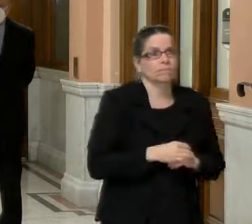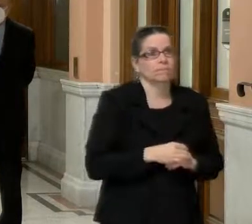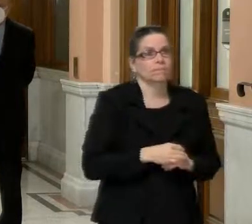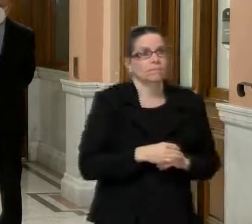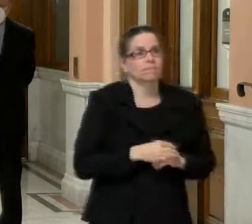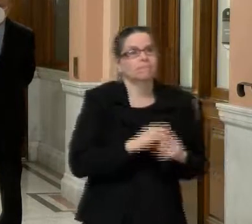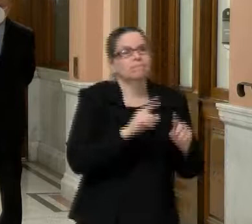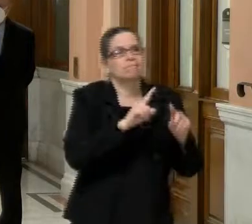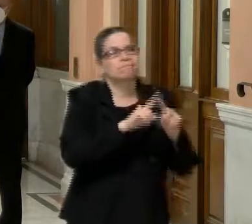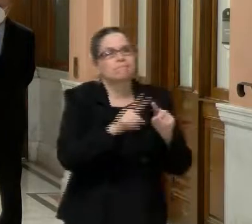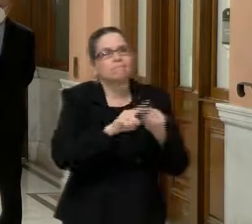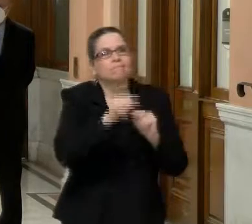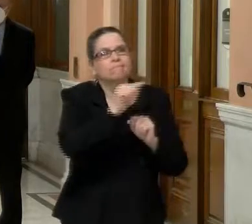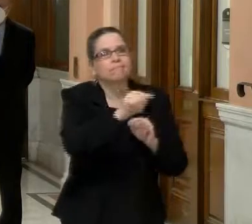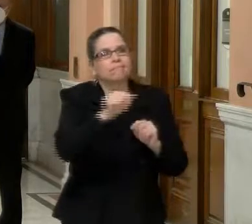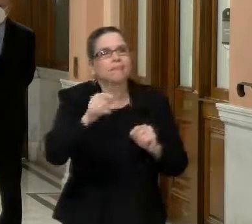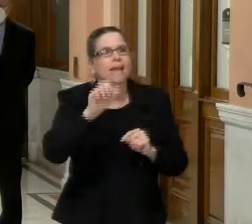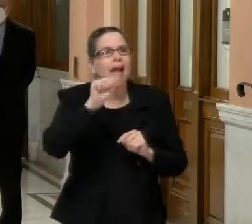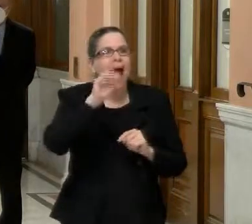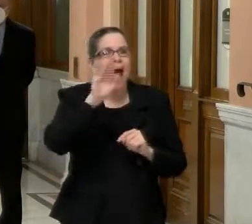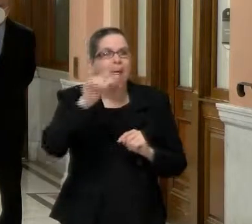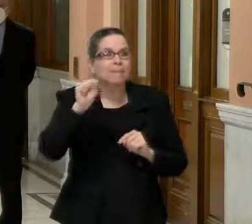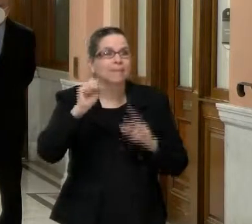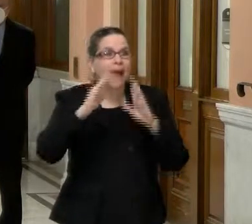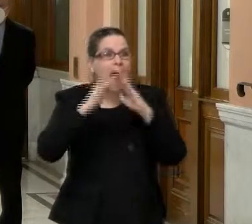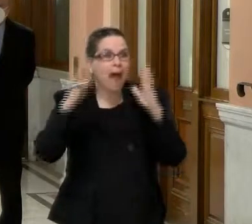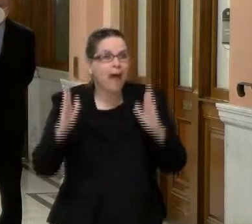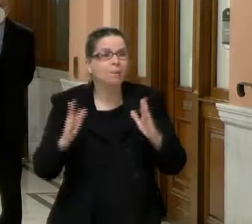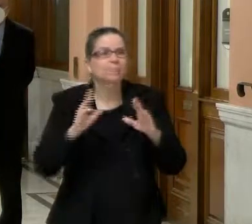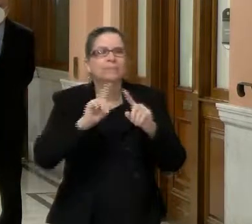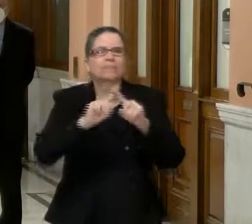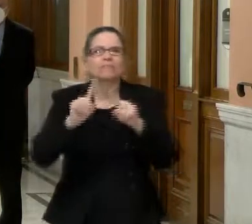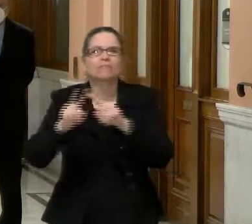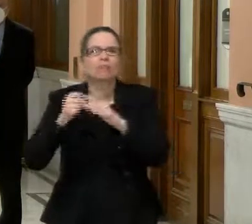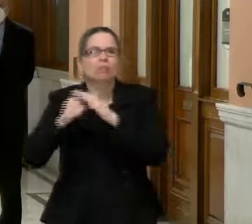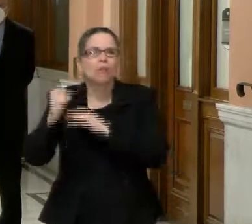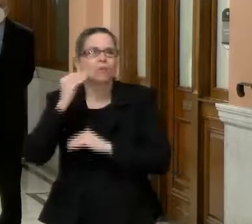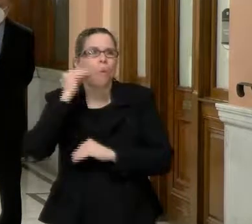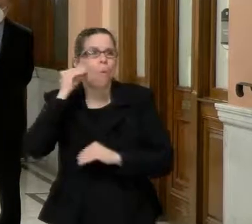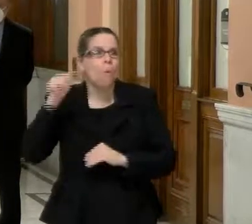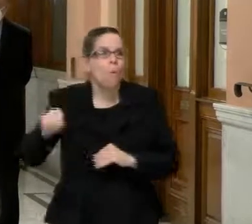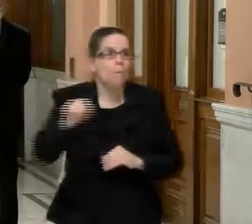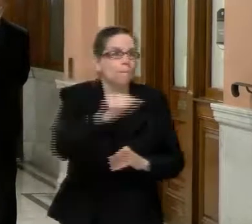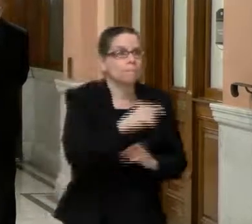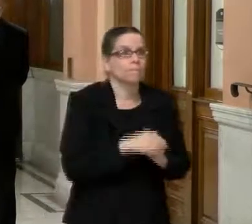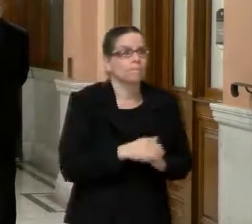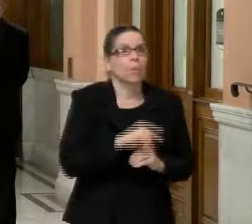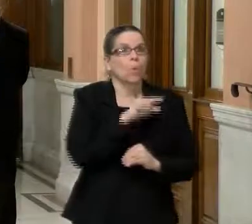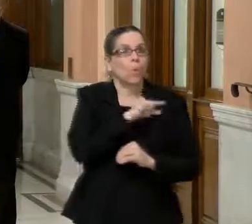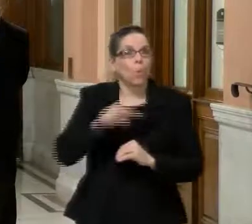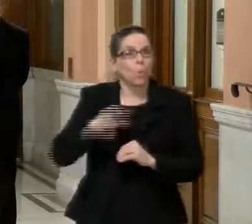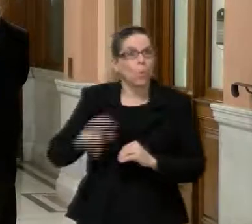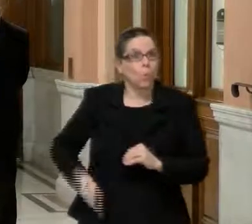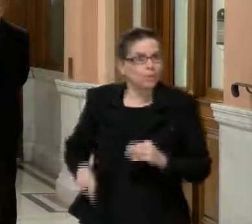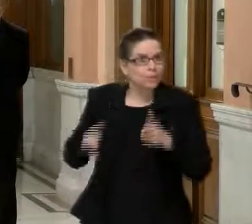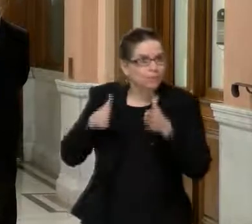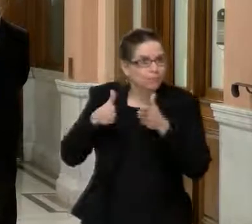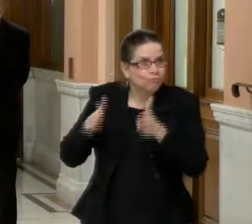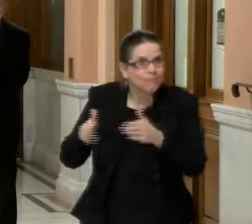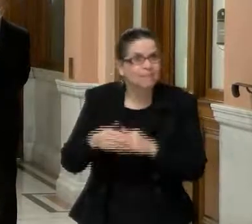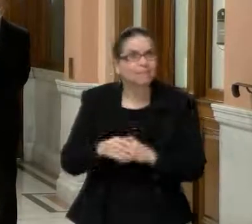Um, then, uh, today, she was at the Queen Street Shelter run by Smock and Catholic Charities, did another